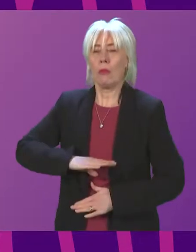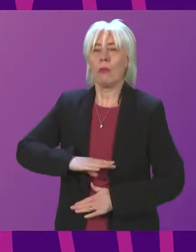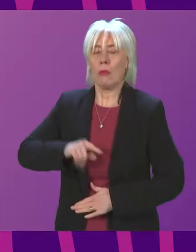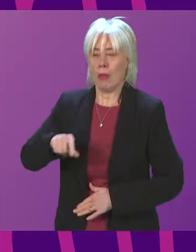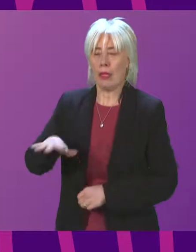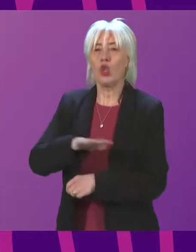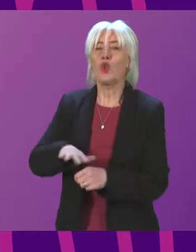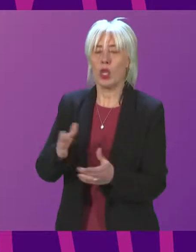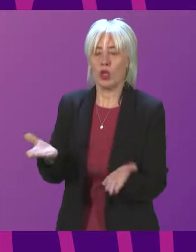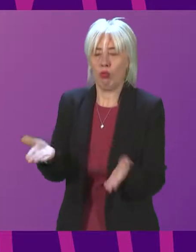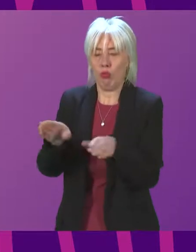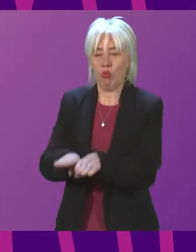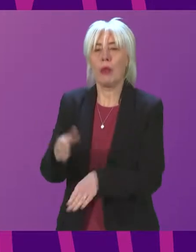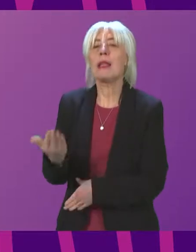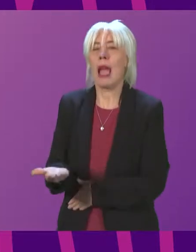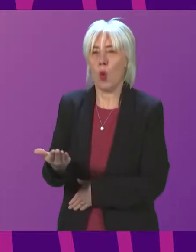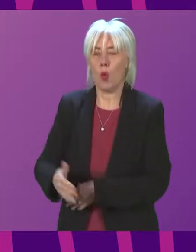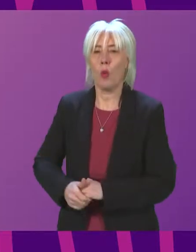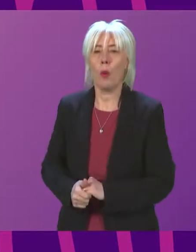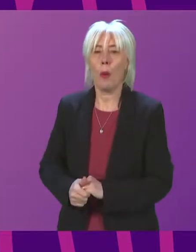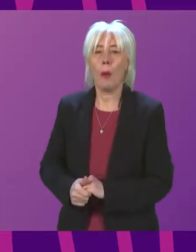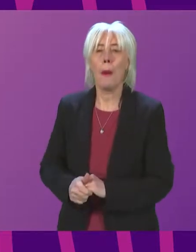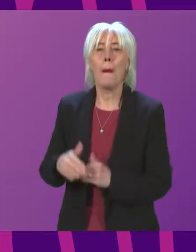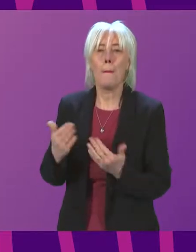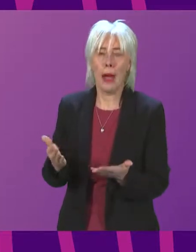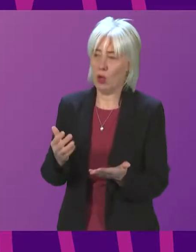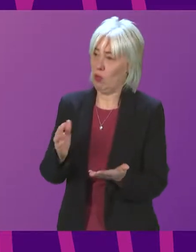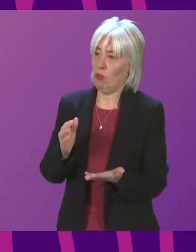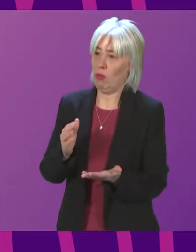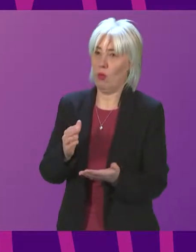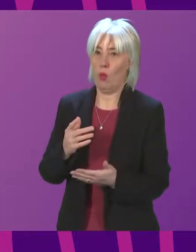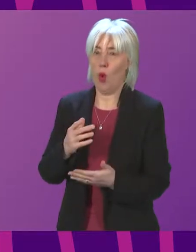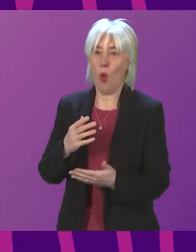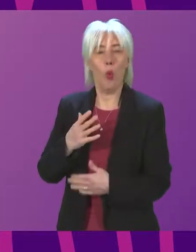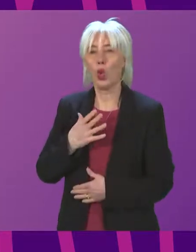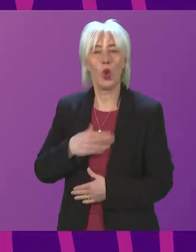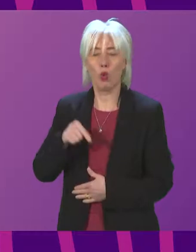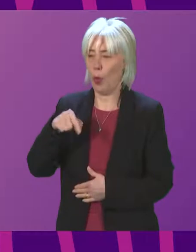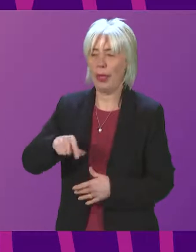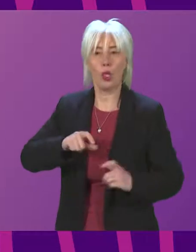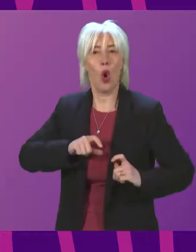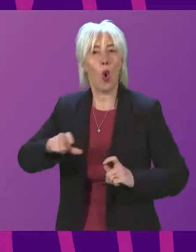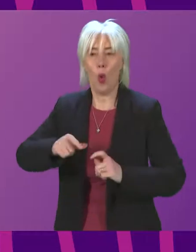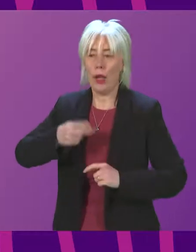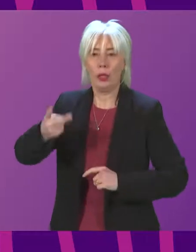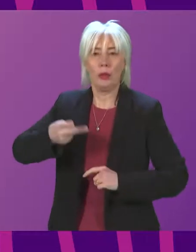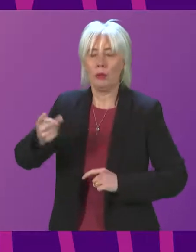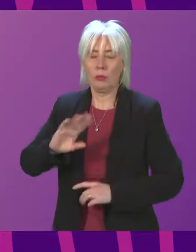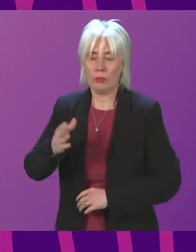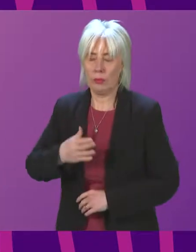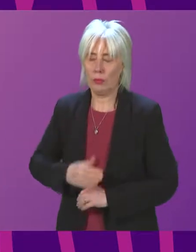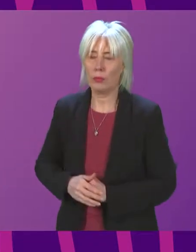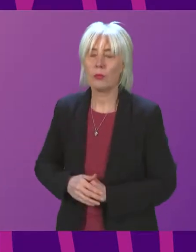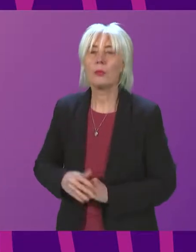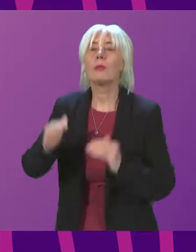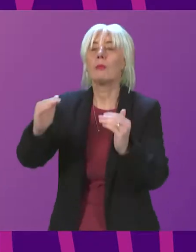us is closed. But certainly, I think we all wish to be in a position where we are not having this ongoing discussion. We will now move to the